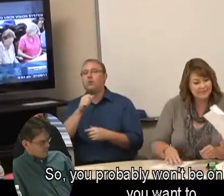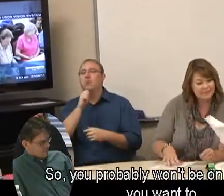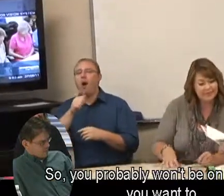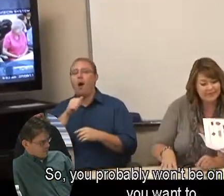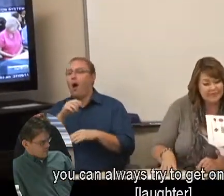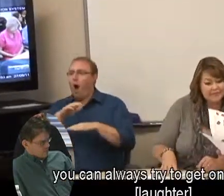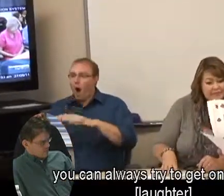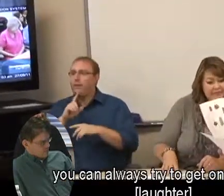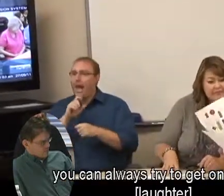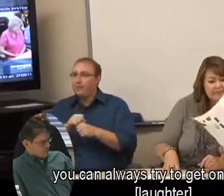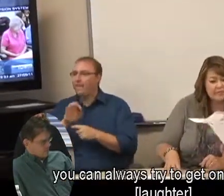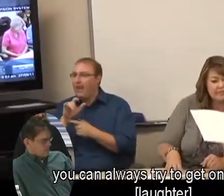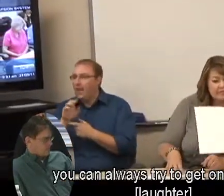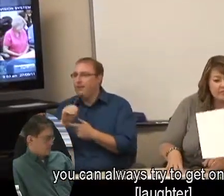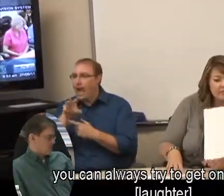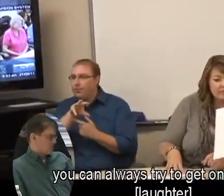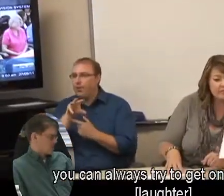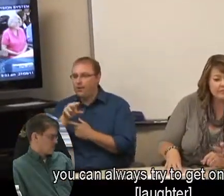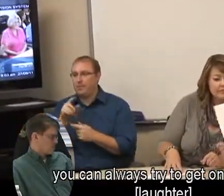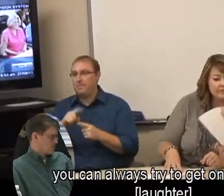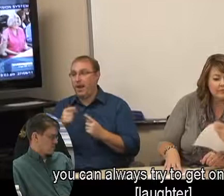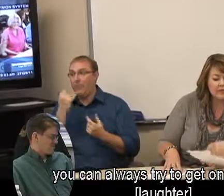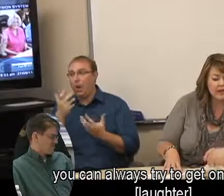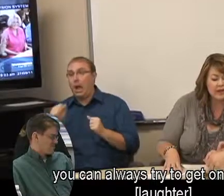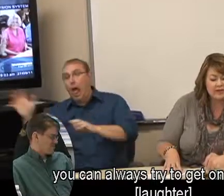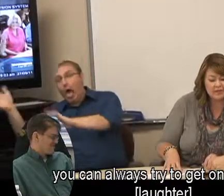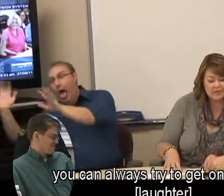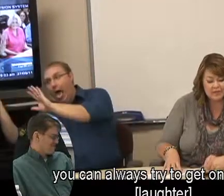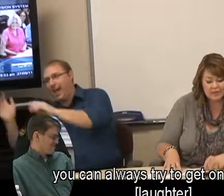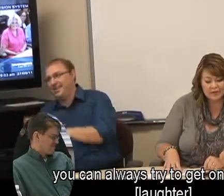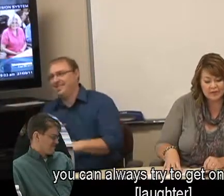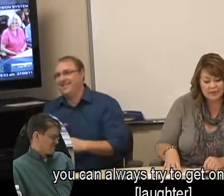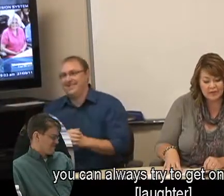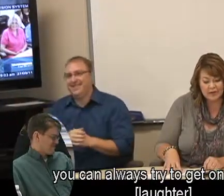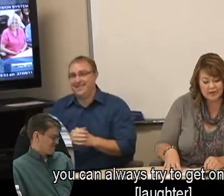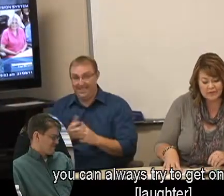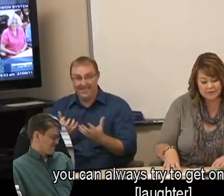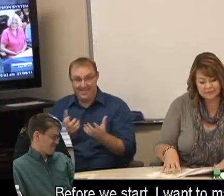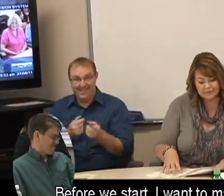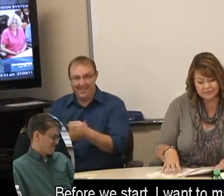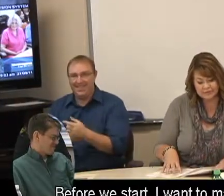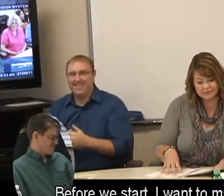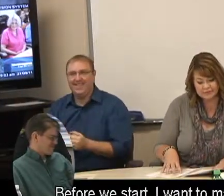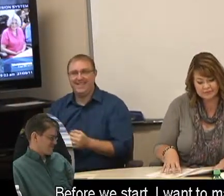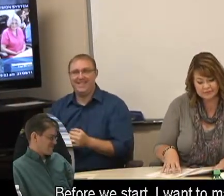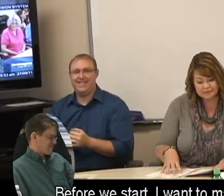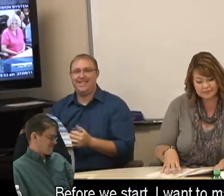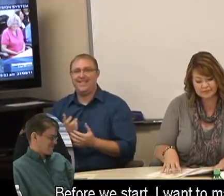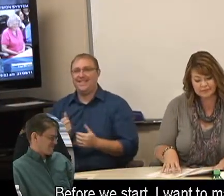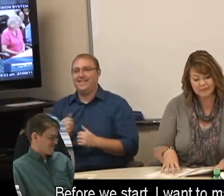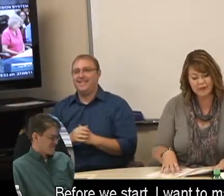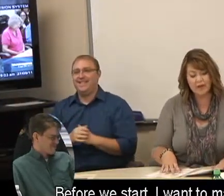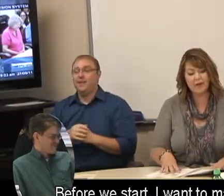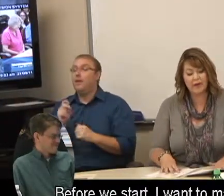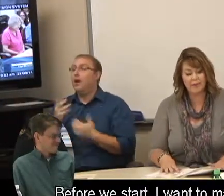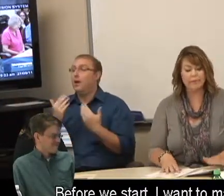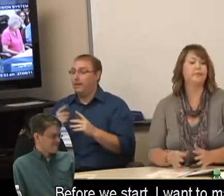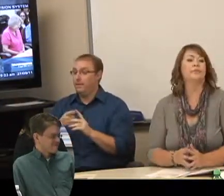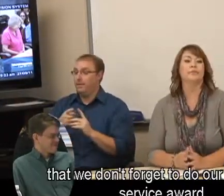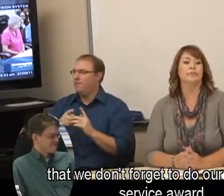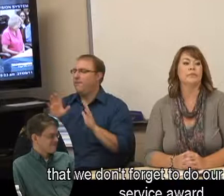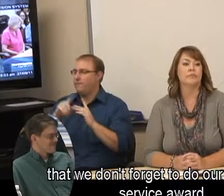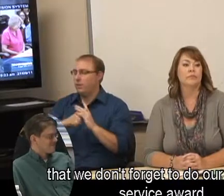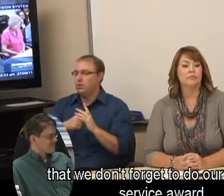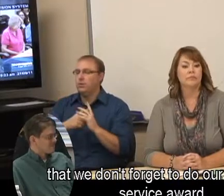if you want to, can always try to do it. Keep it up there. It's the changes we're going to do. Before we start,